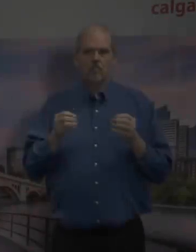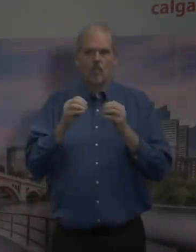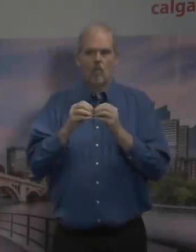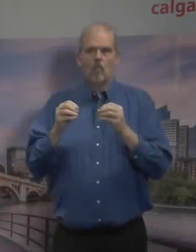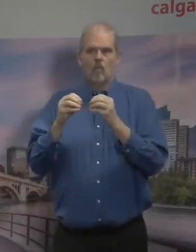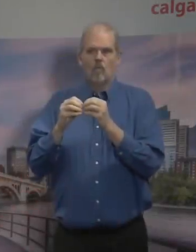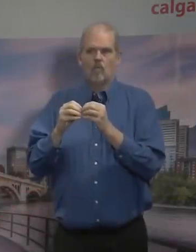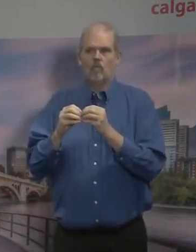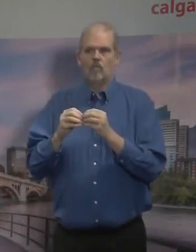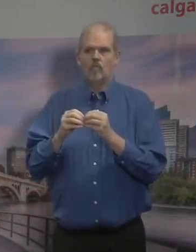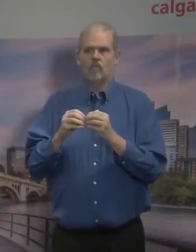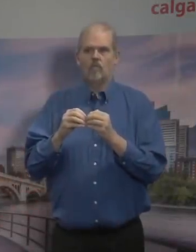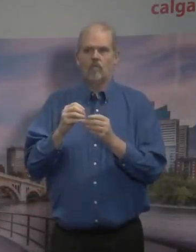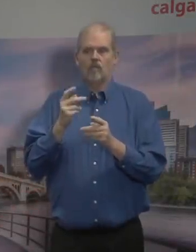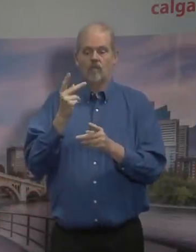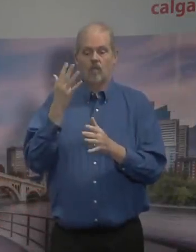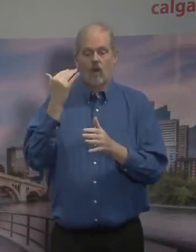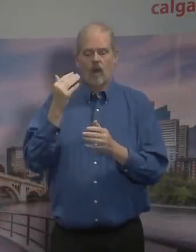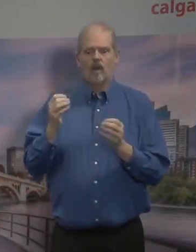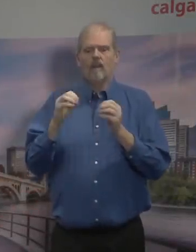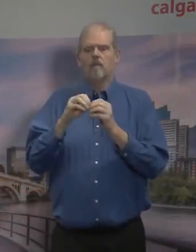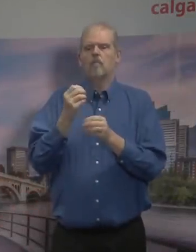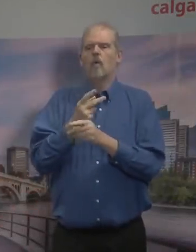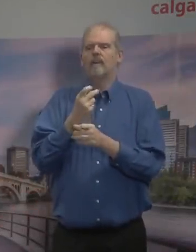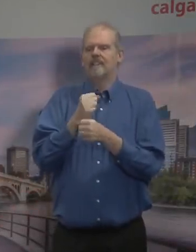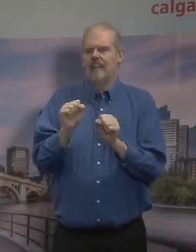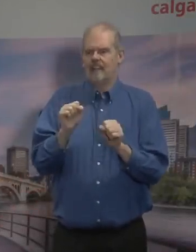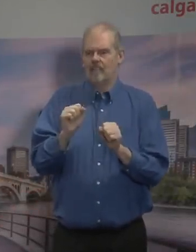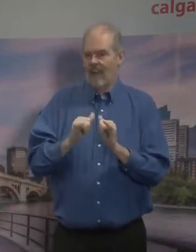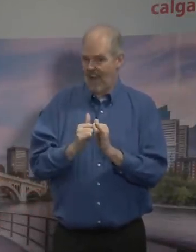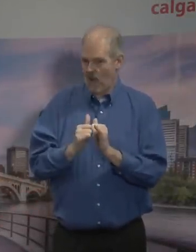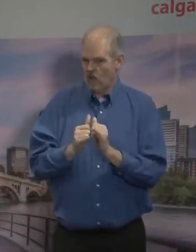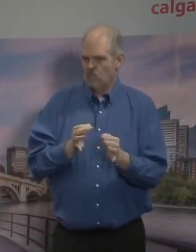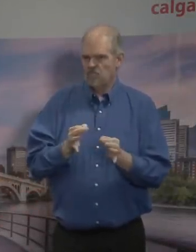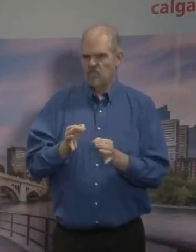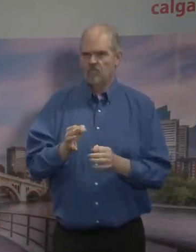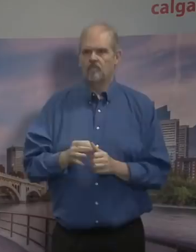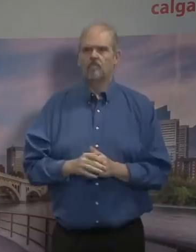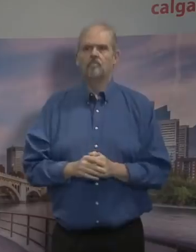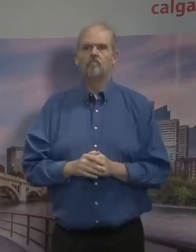The big message here is we are not out of this.